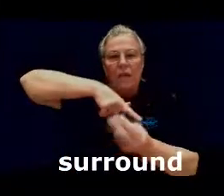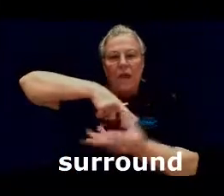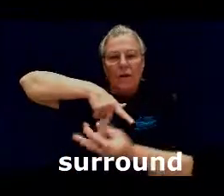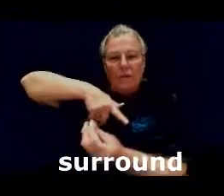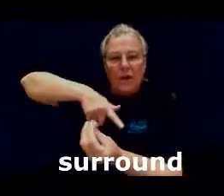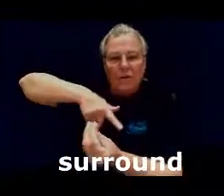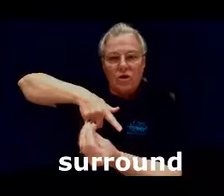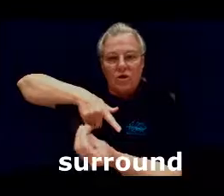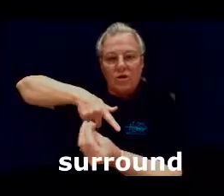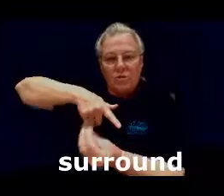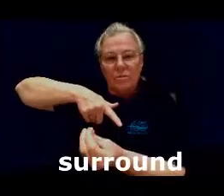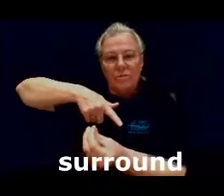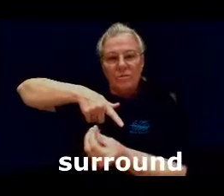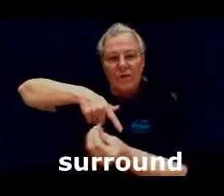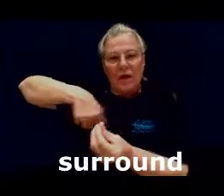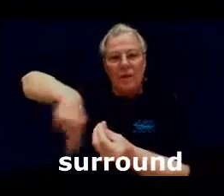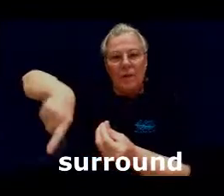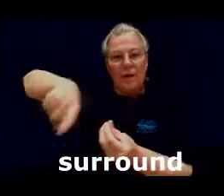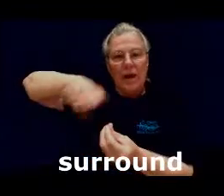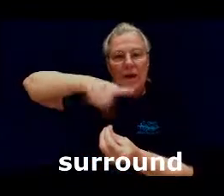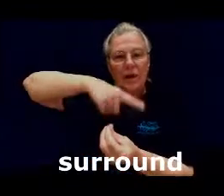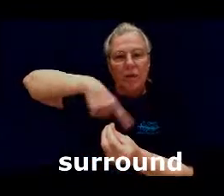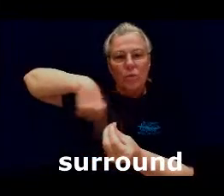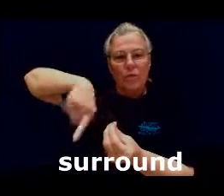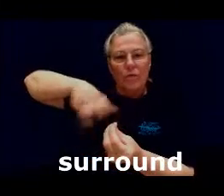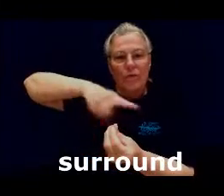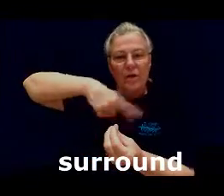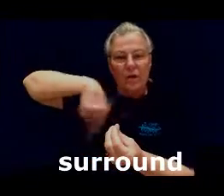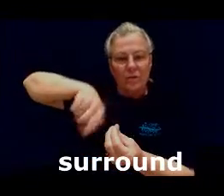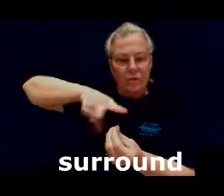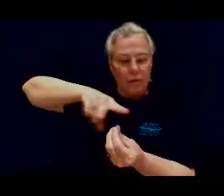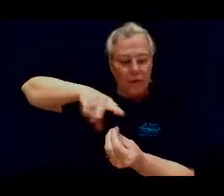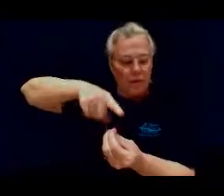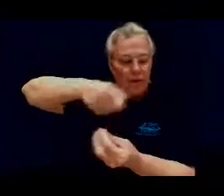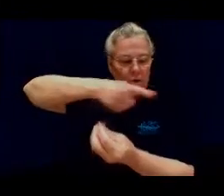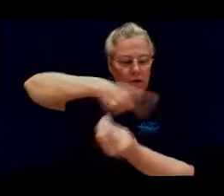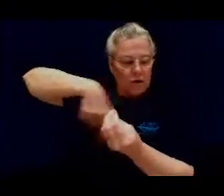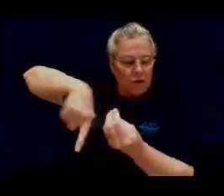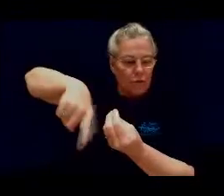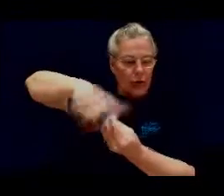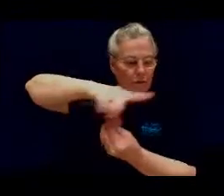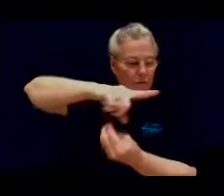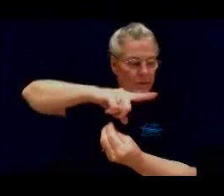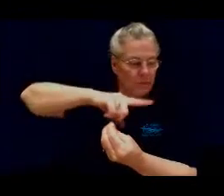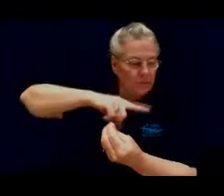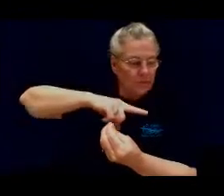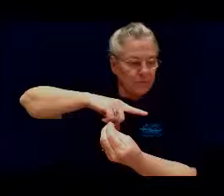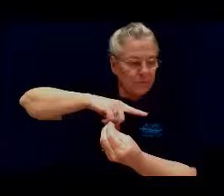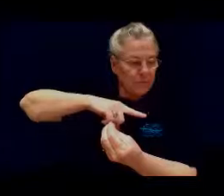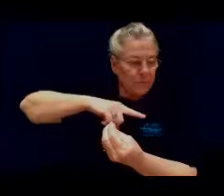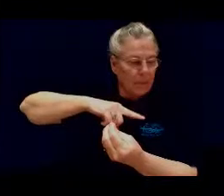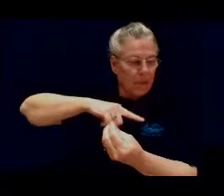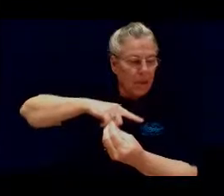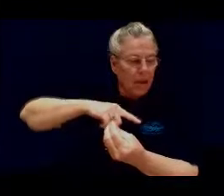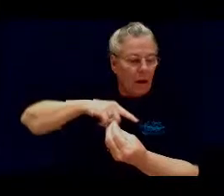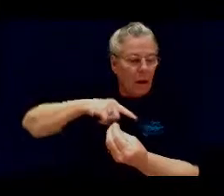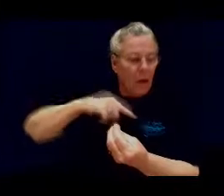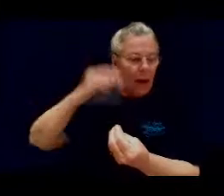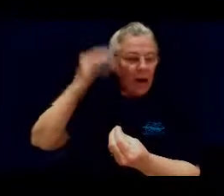around pinch your non-dominant hand and your pointer finger goes around it surrounds aware